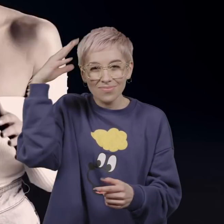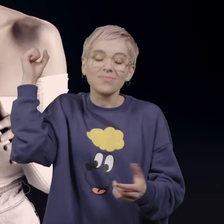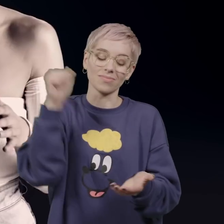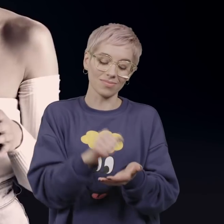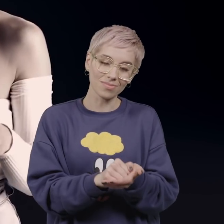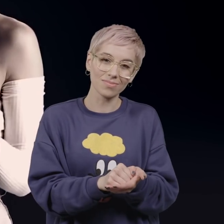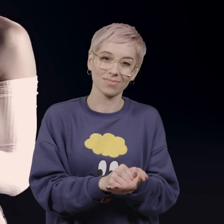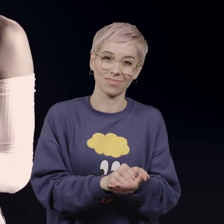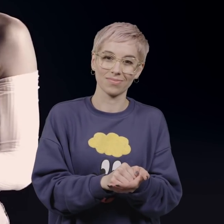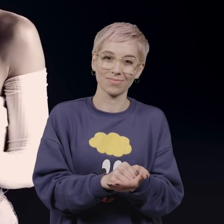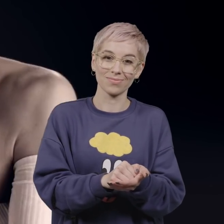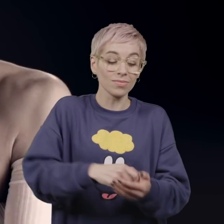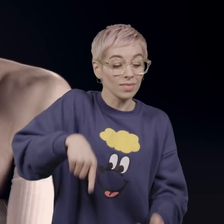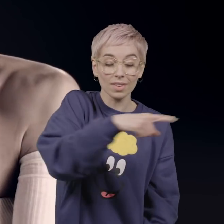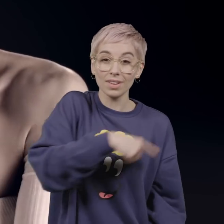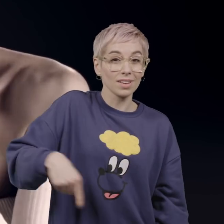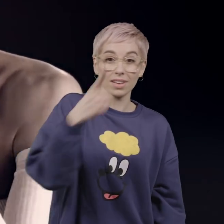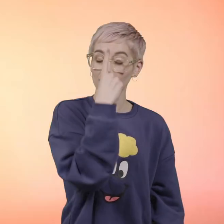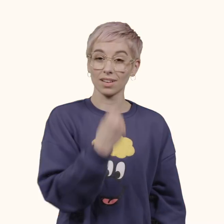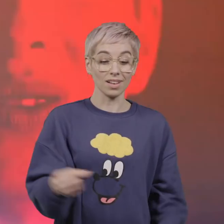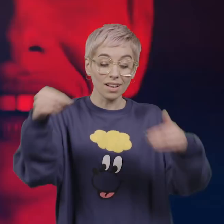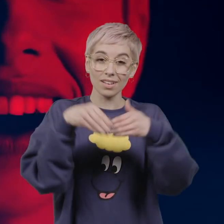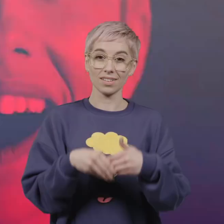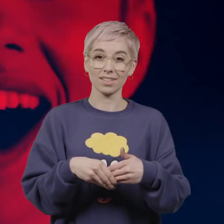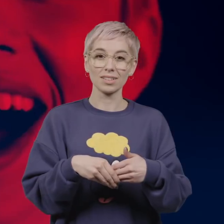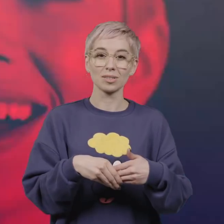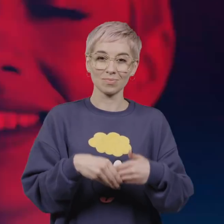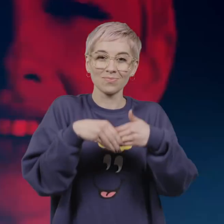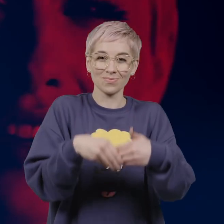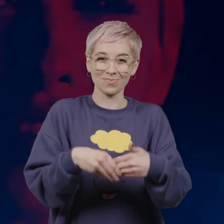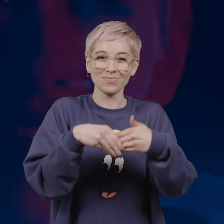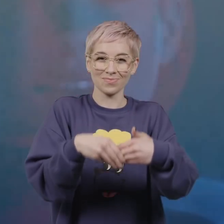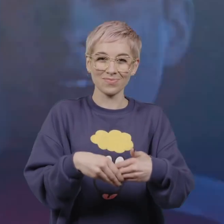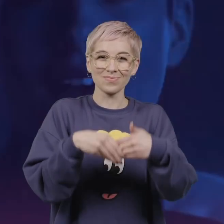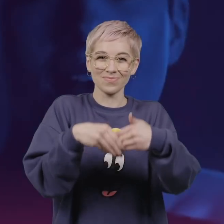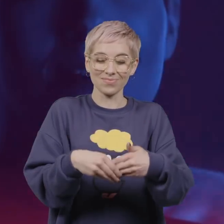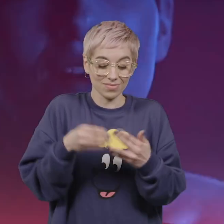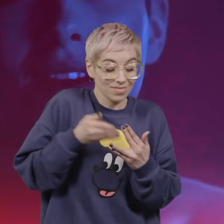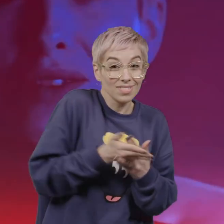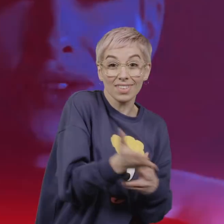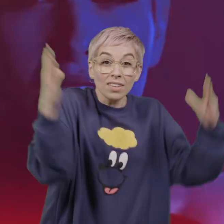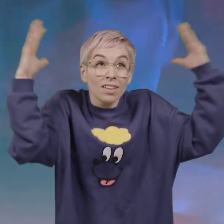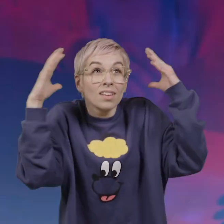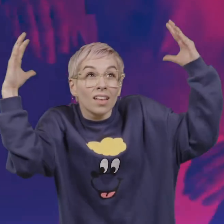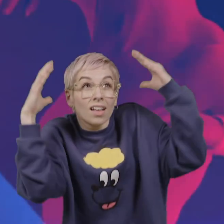remember We can hold our hands together